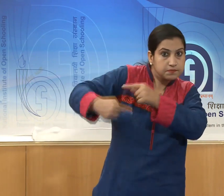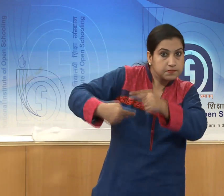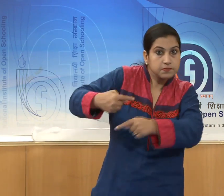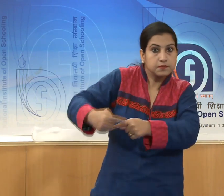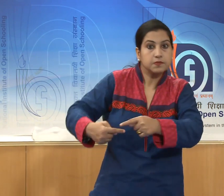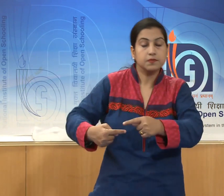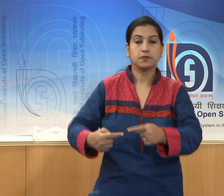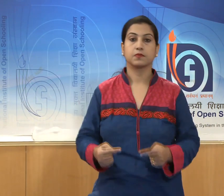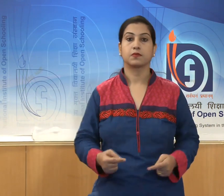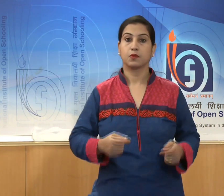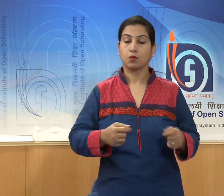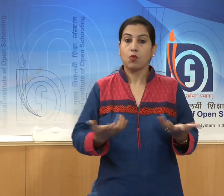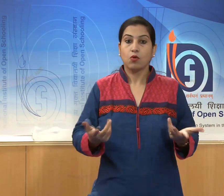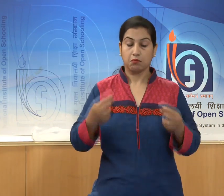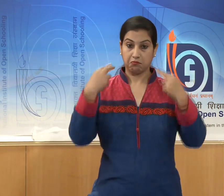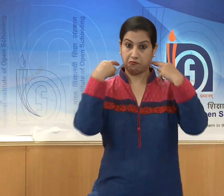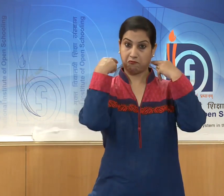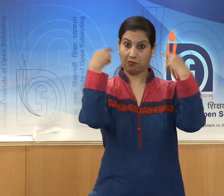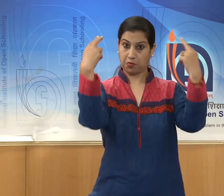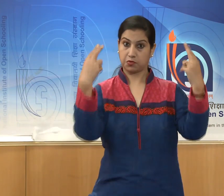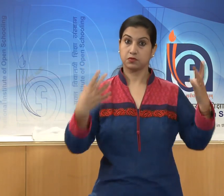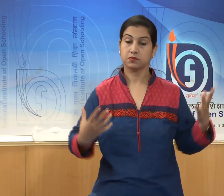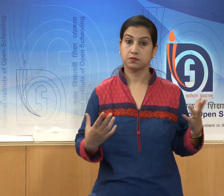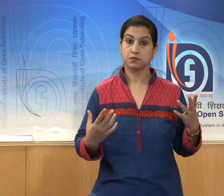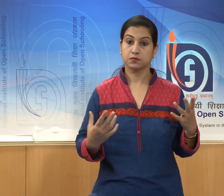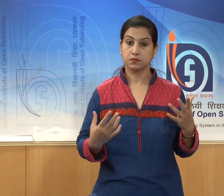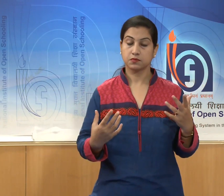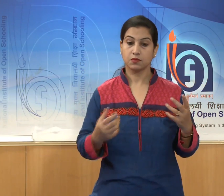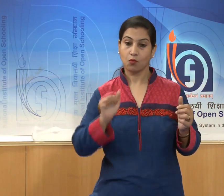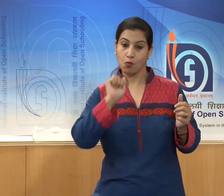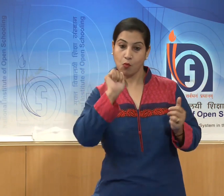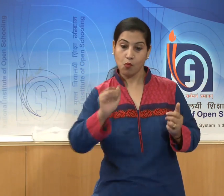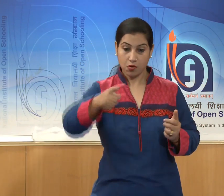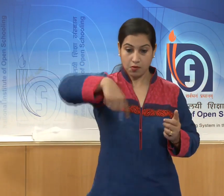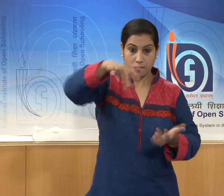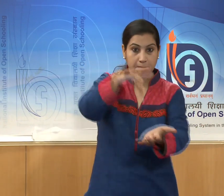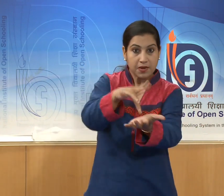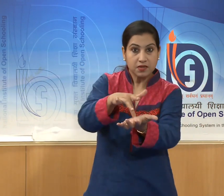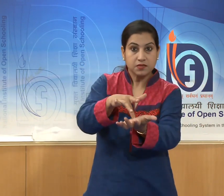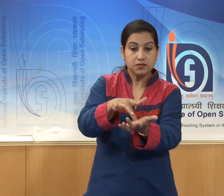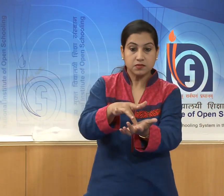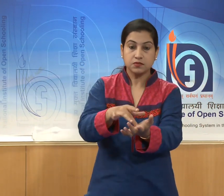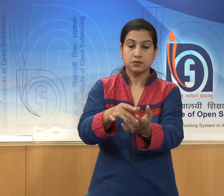popular folk art, which continued